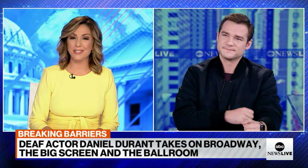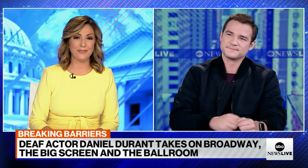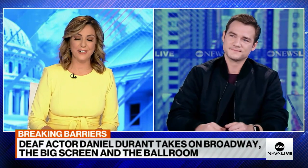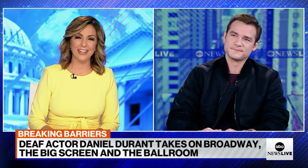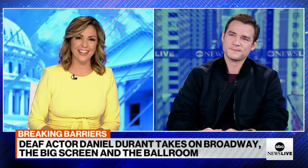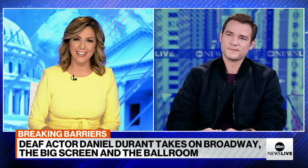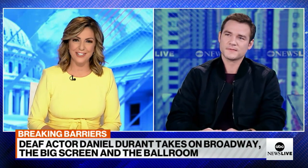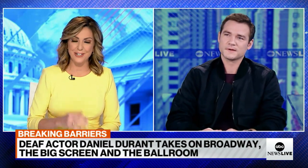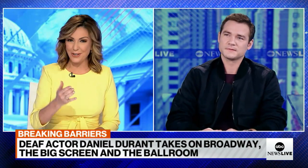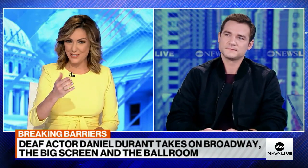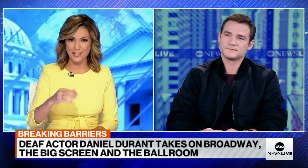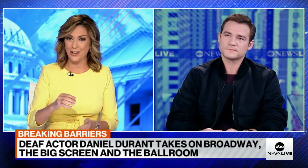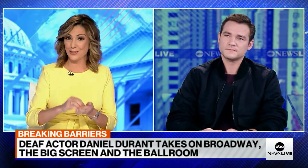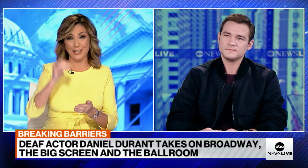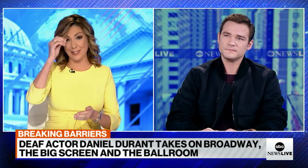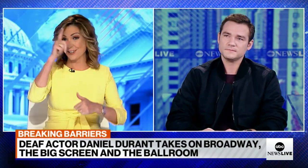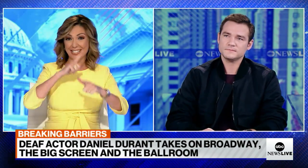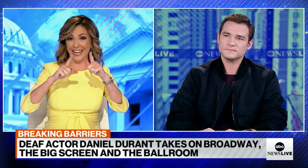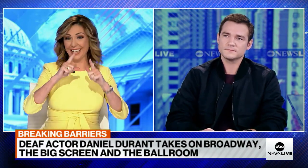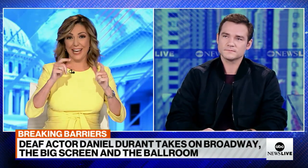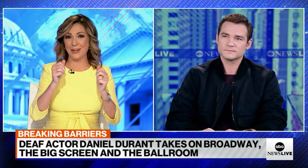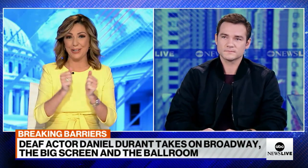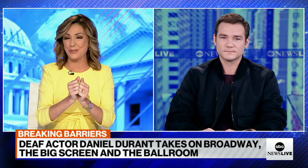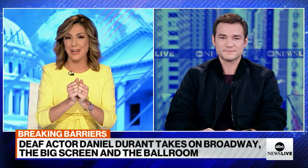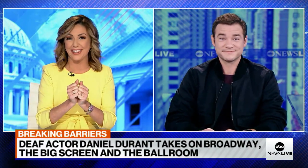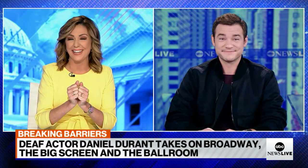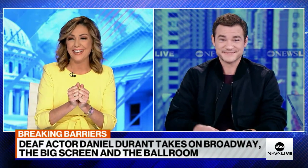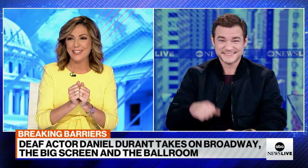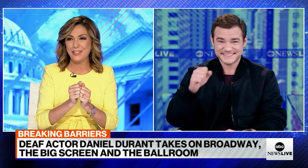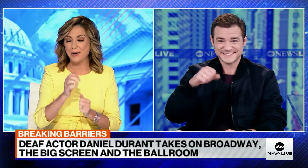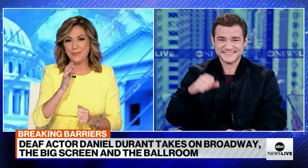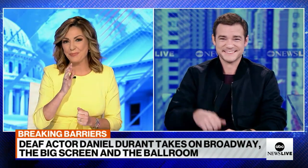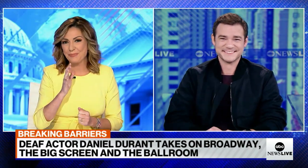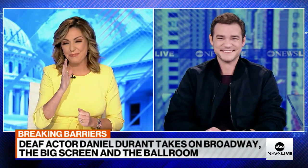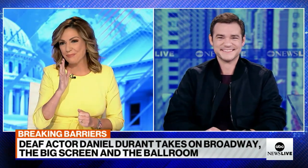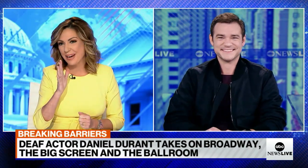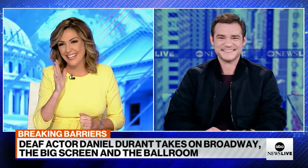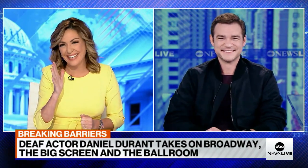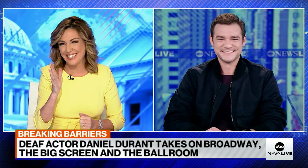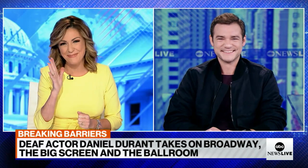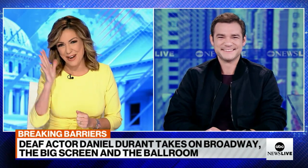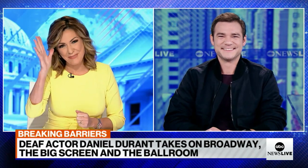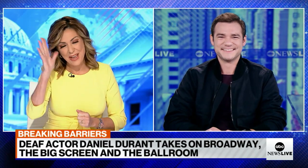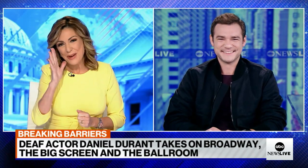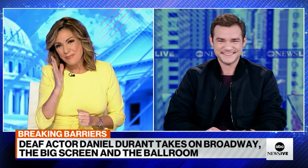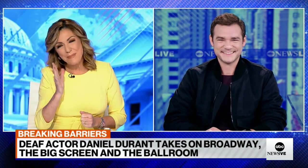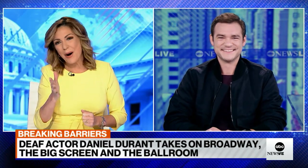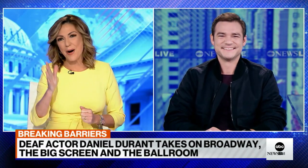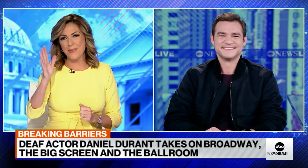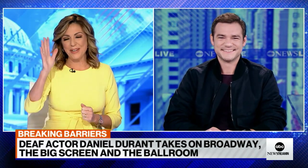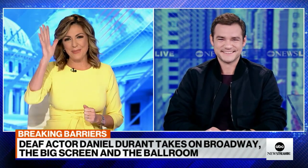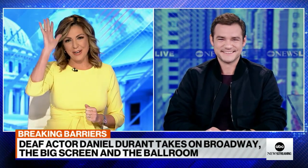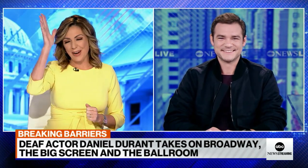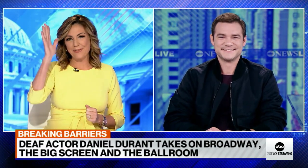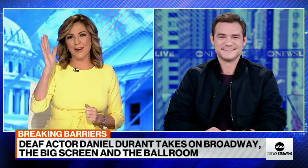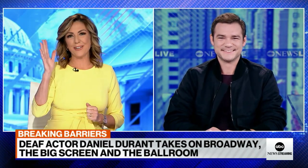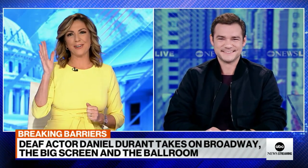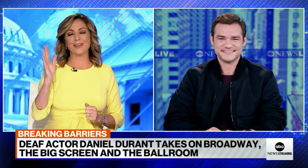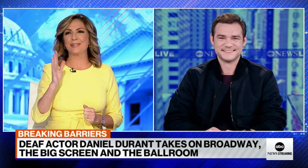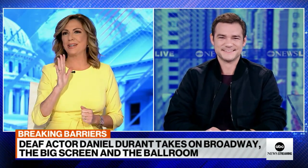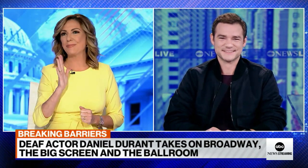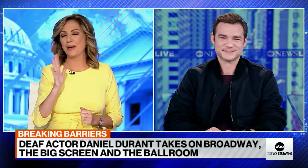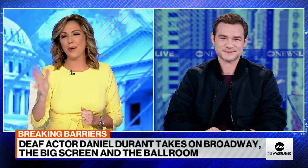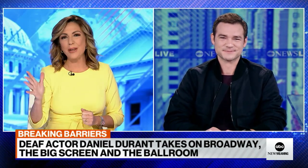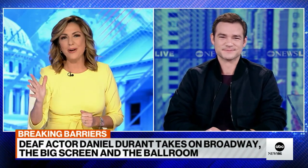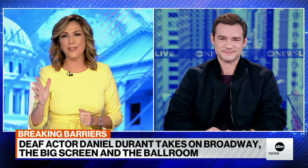you know, I was very lucky, too, as you know, to learn sign language with, you know, my mom and my grandfather